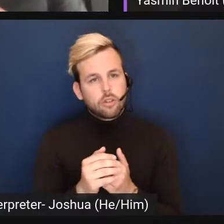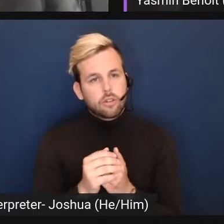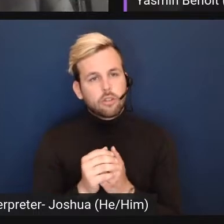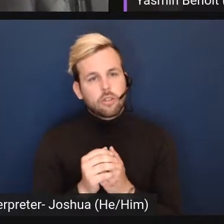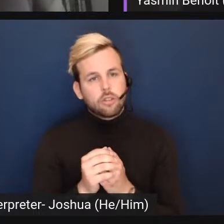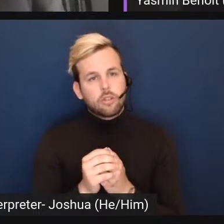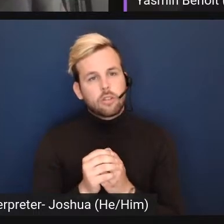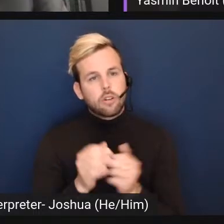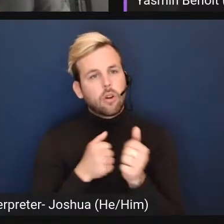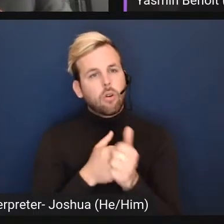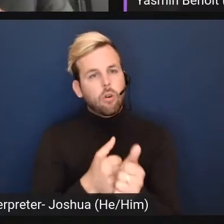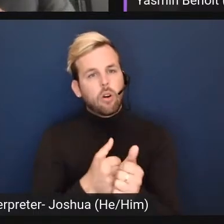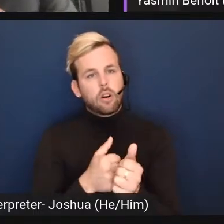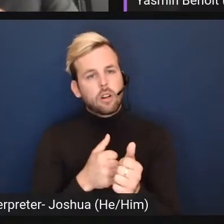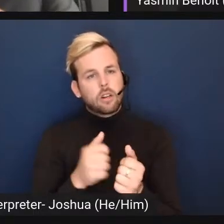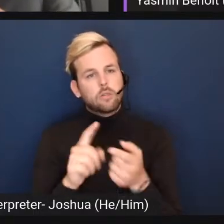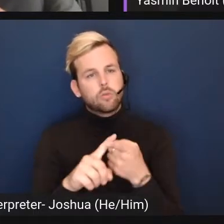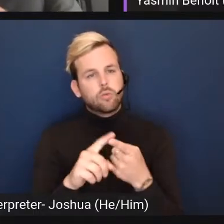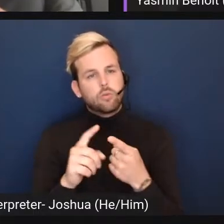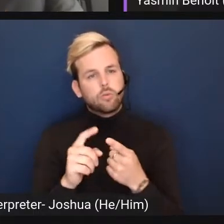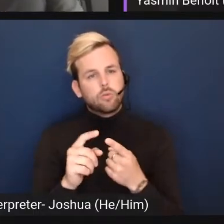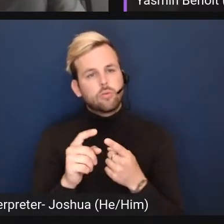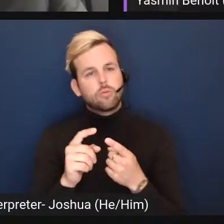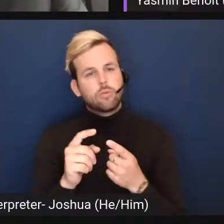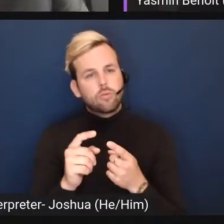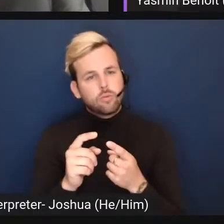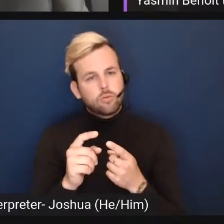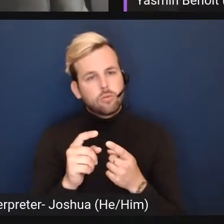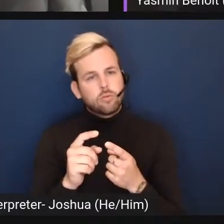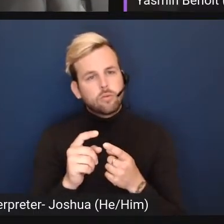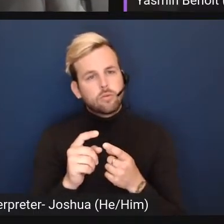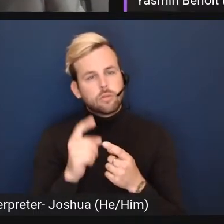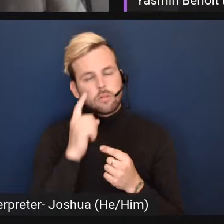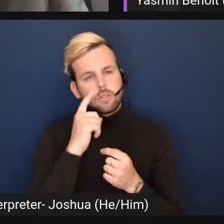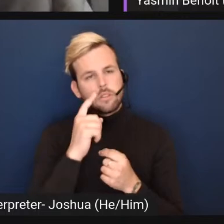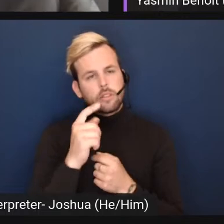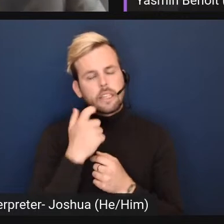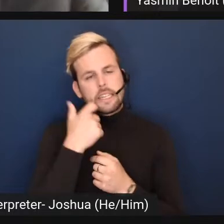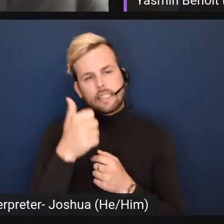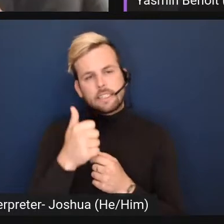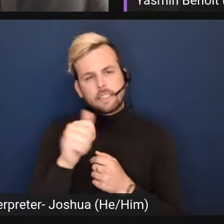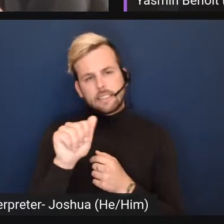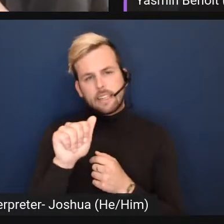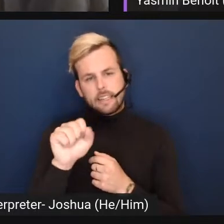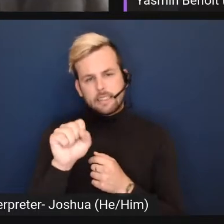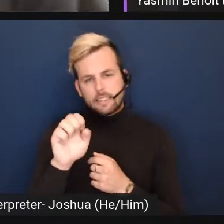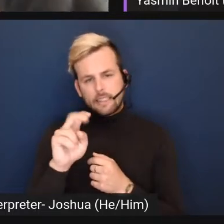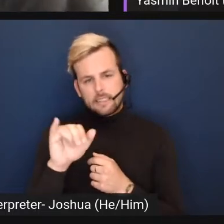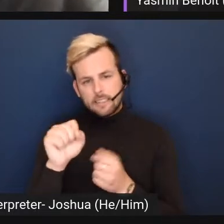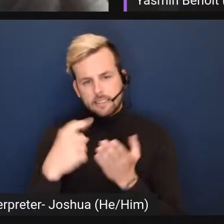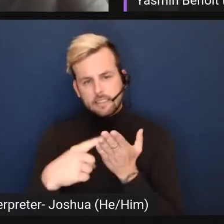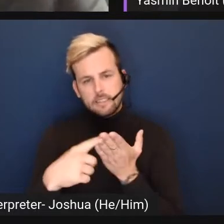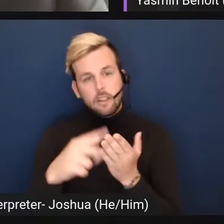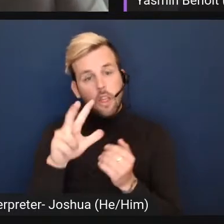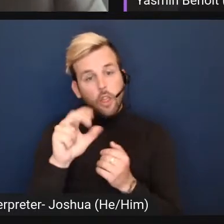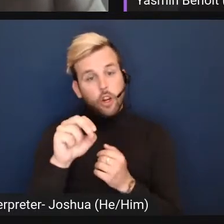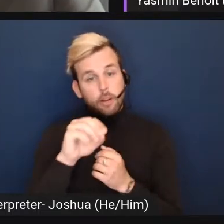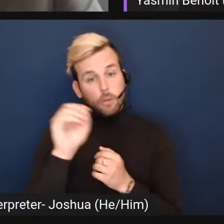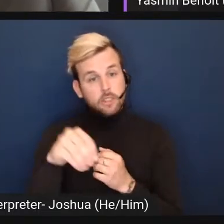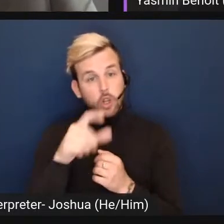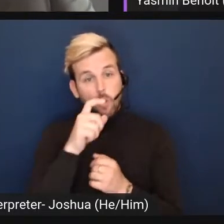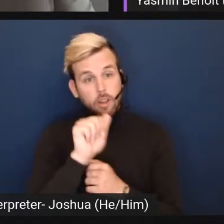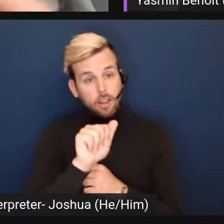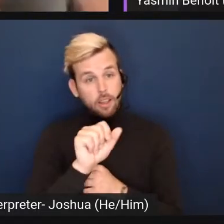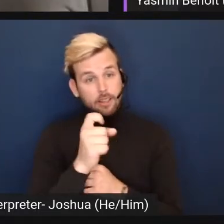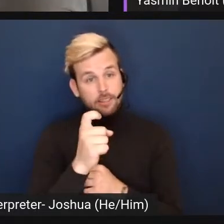according to, um, according to, I think the latest a census, 30% of people who identify as asexual